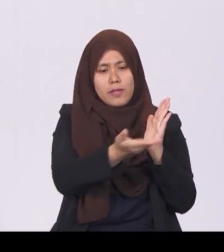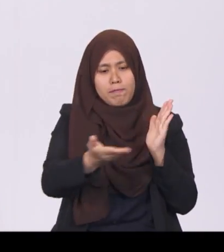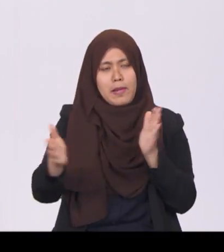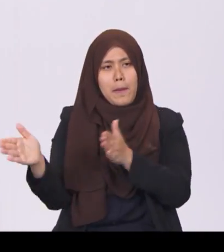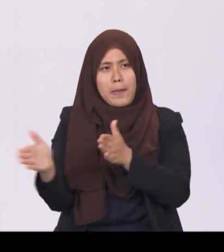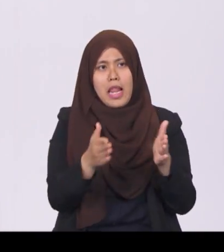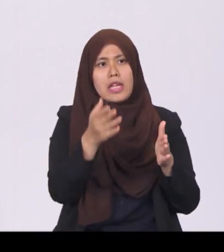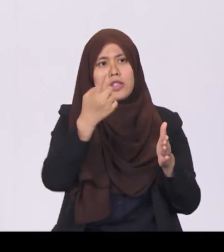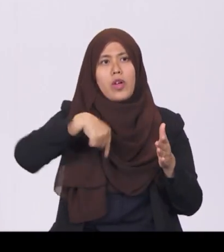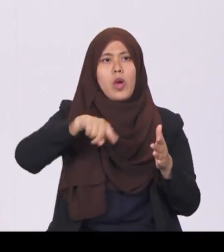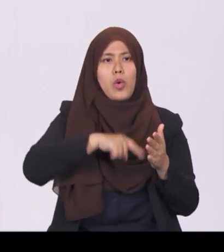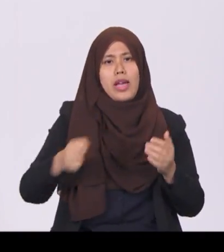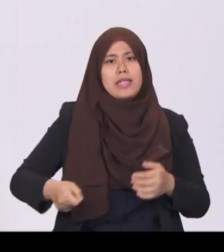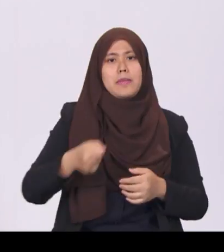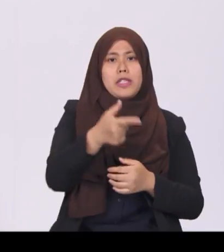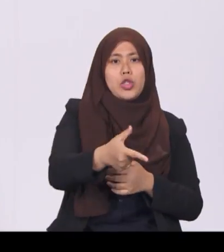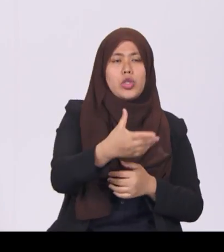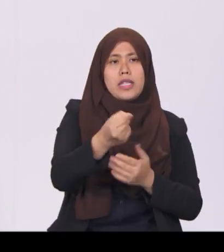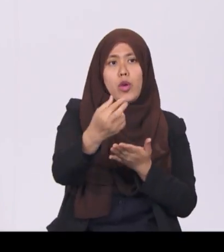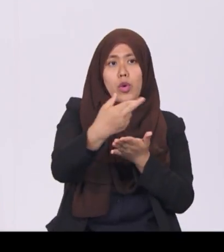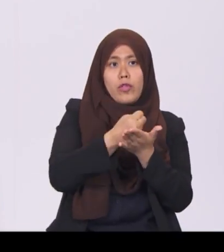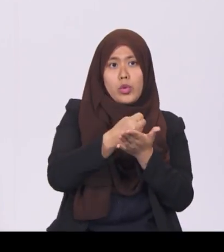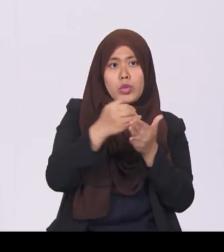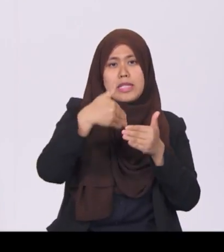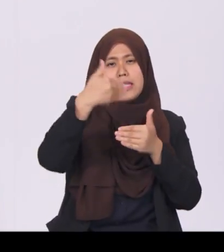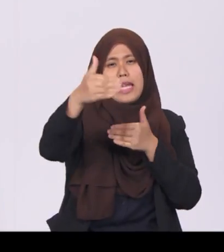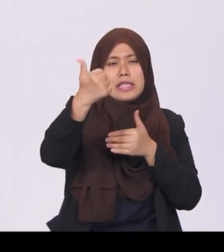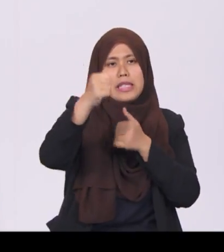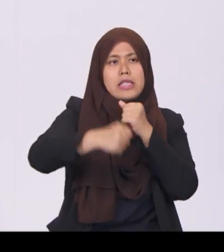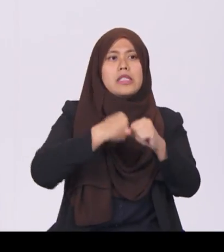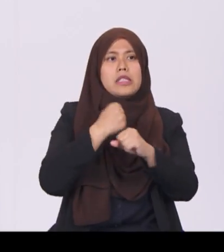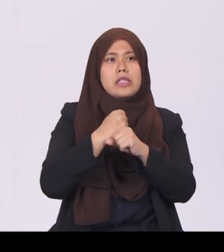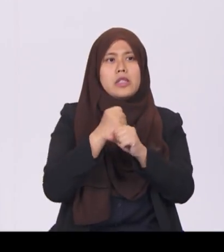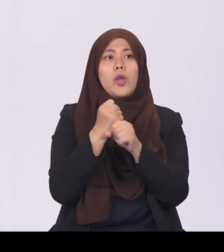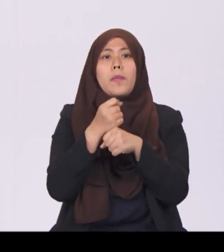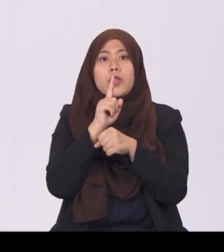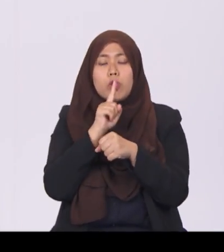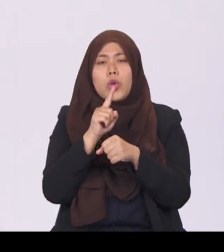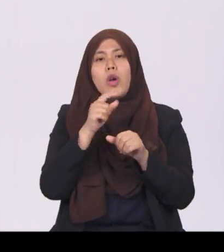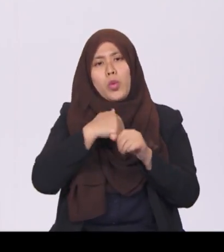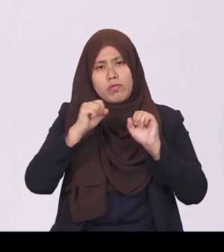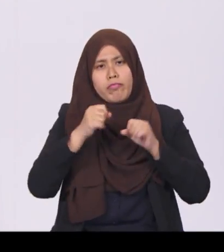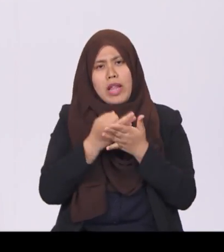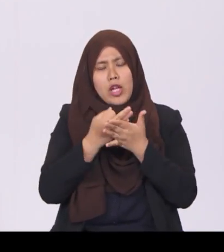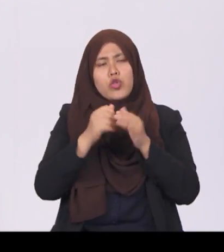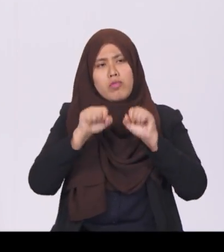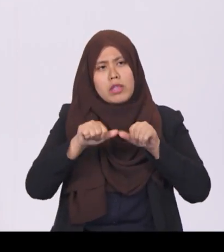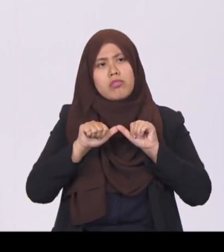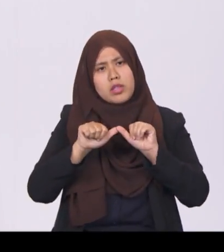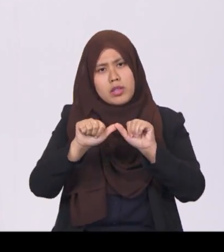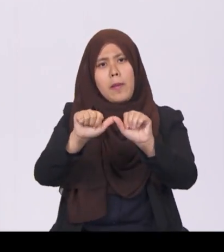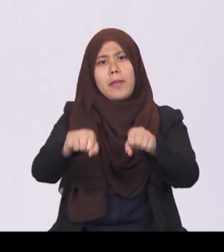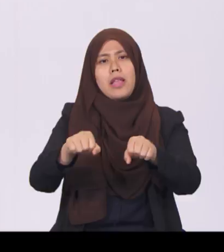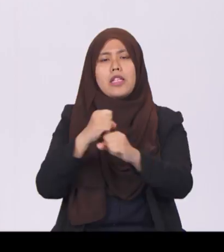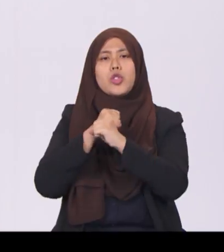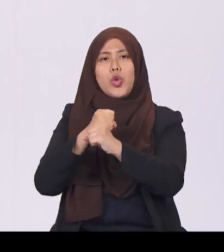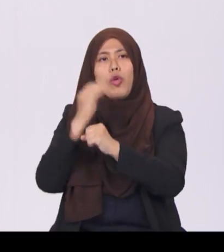expenditures and revenues in the next decade to ensure a fiscally sustainable and secure future for Singapore.